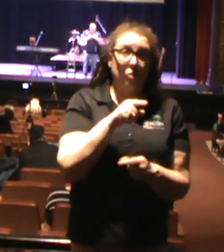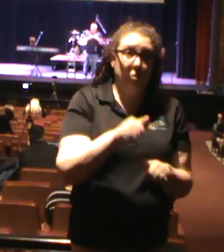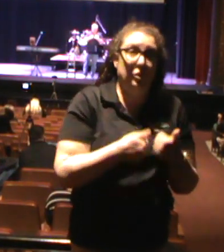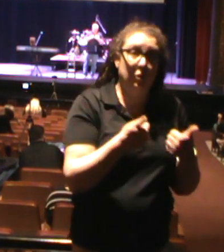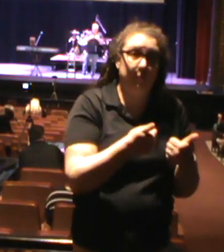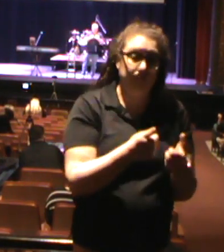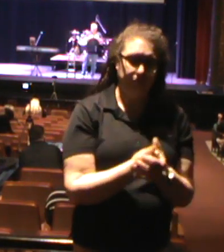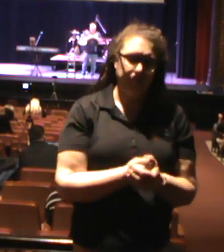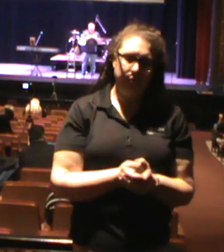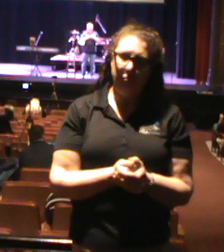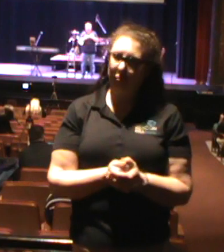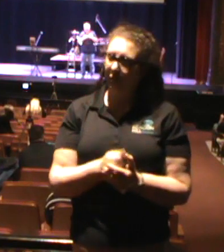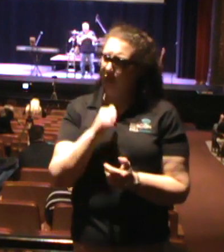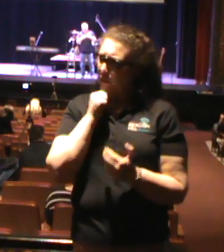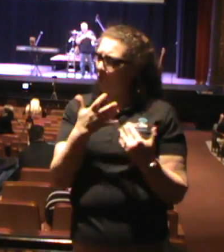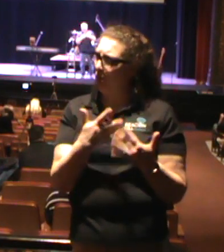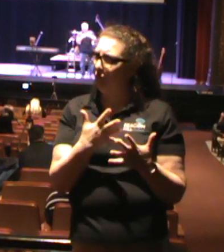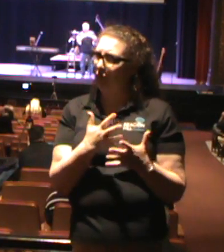I'm not halfway through yet, okay?